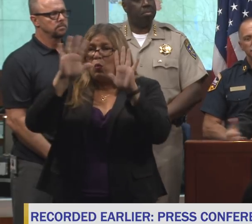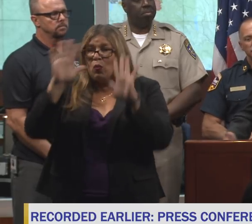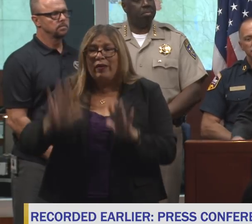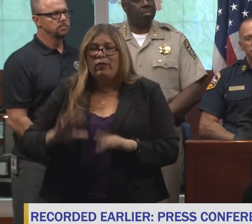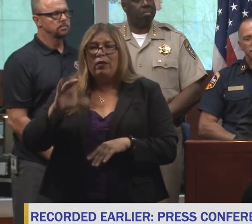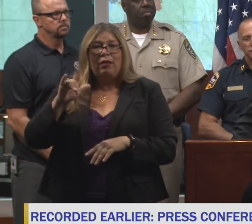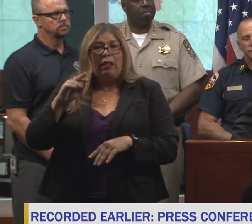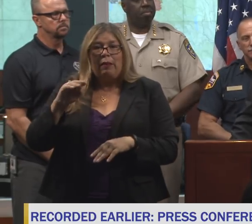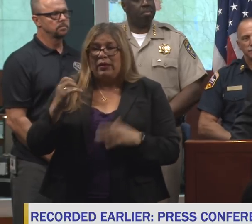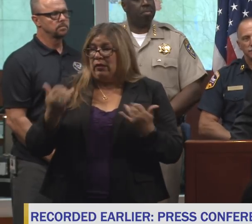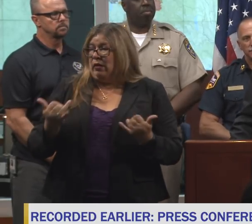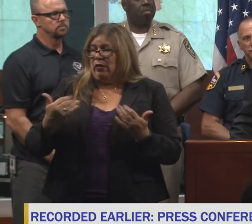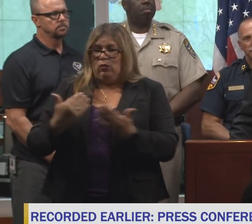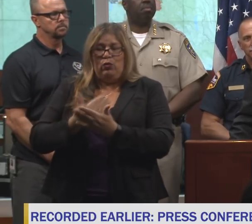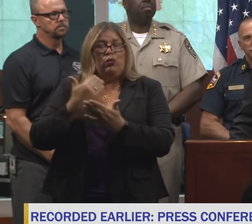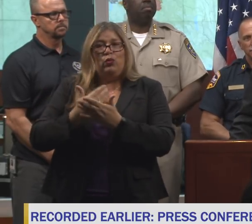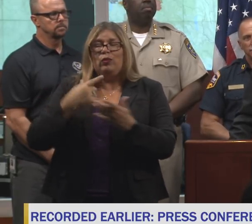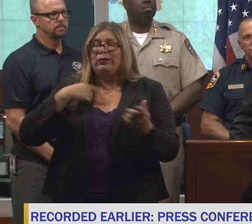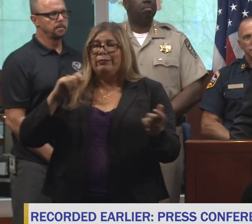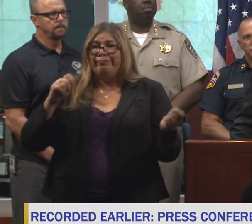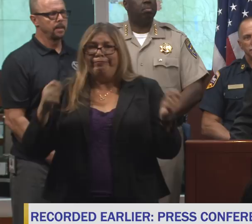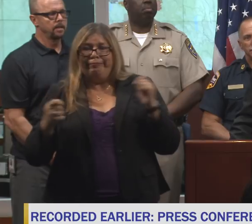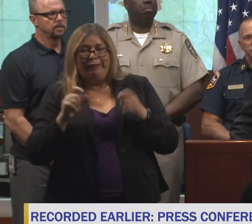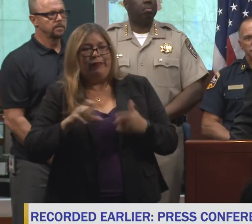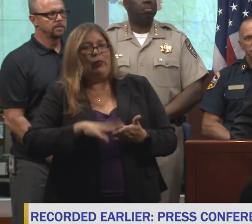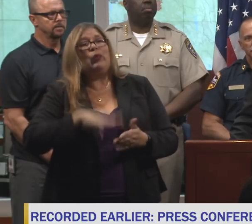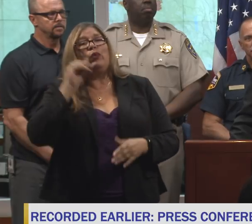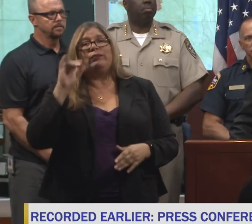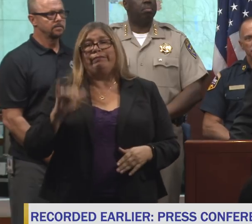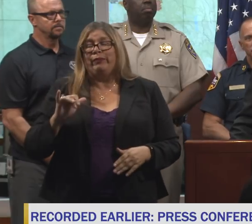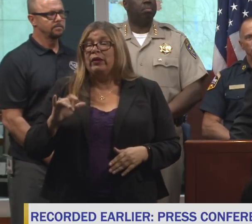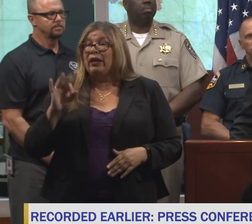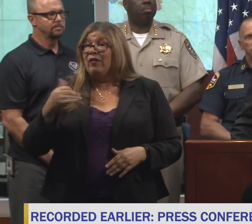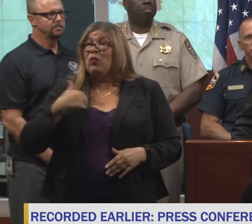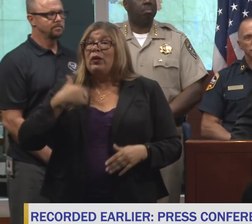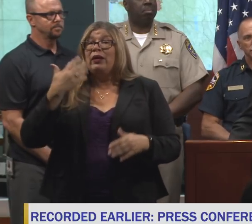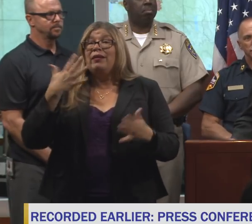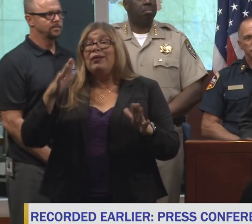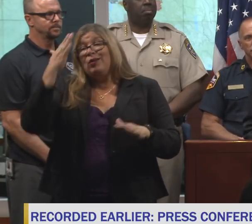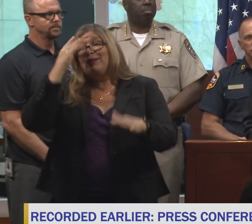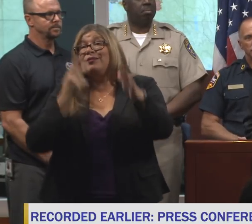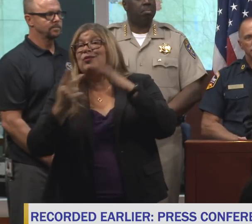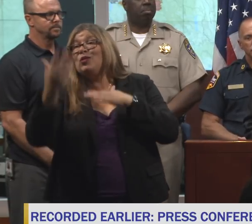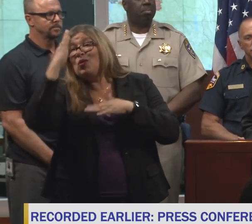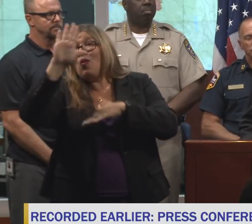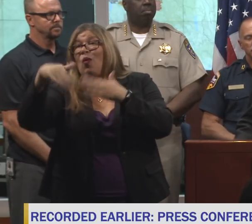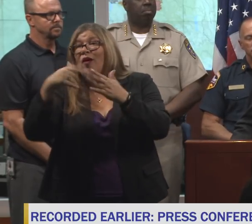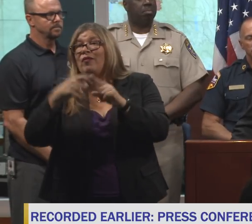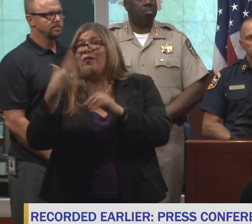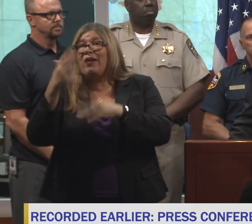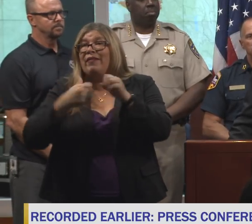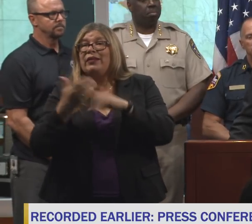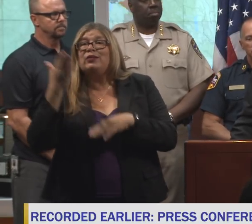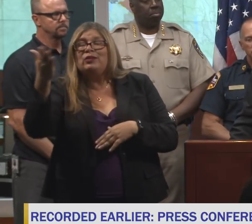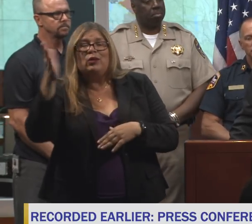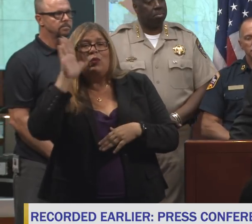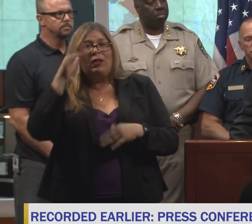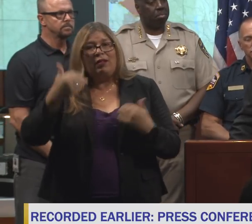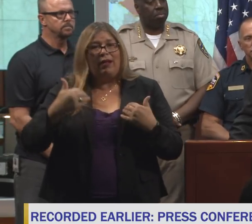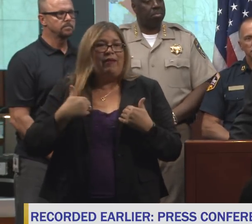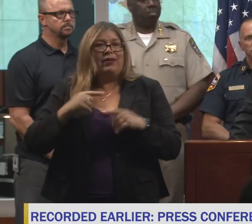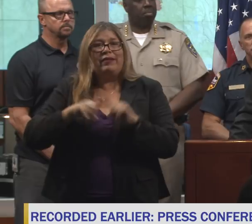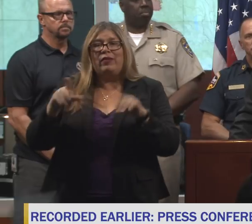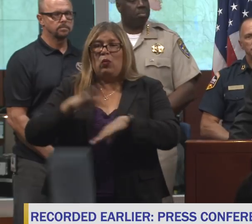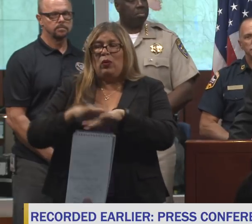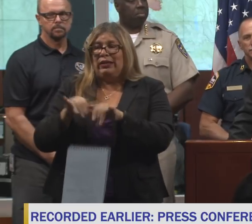we have to learn. And, yes, if we knew everything we're going to know in five years, we'd maybe have a different warning system. But we're learning as